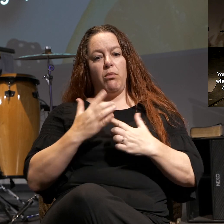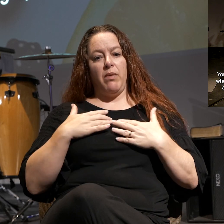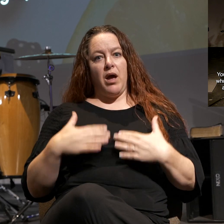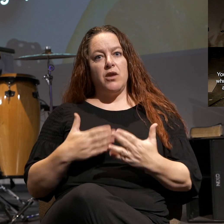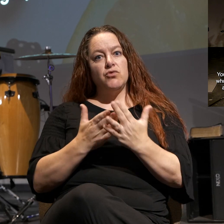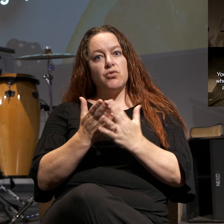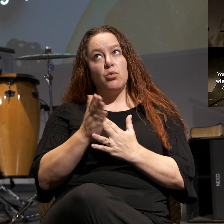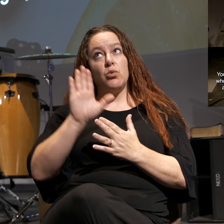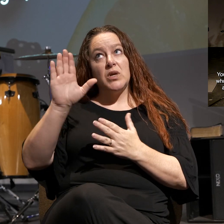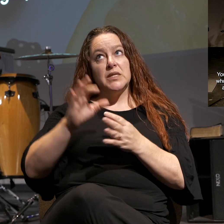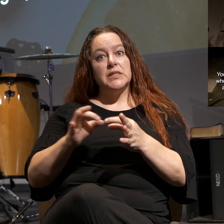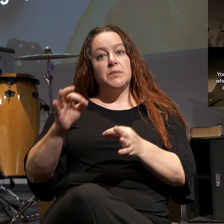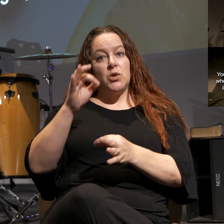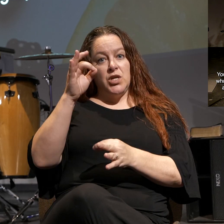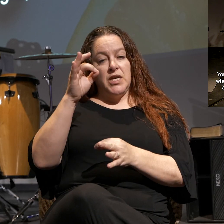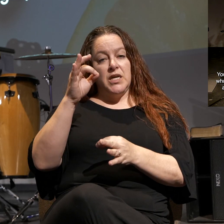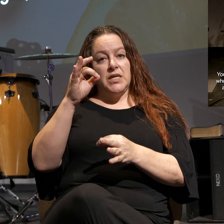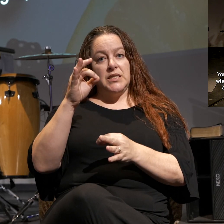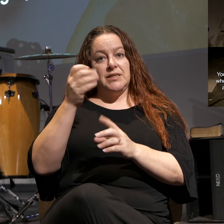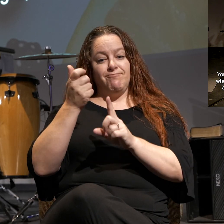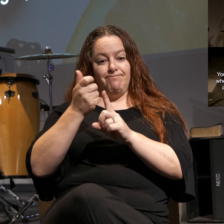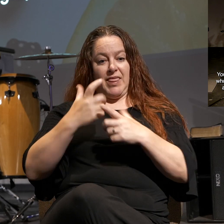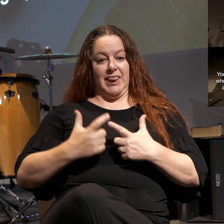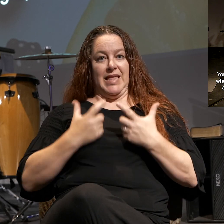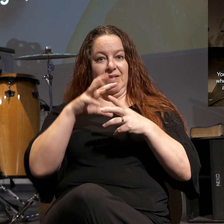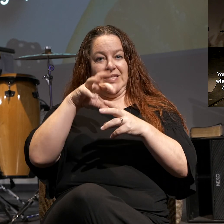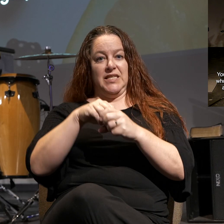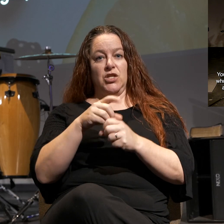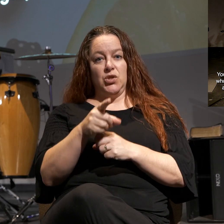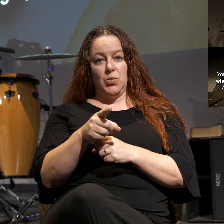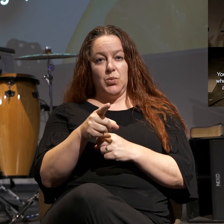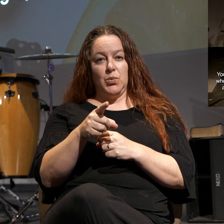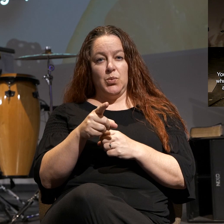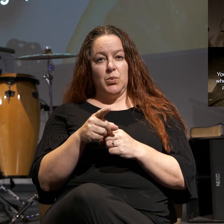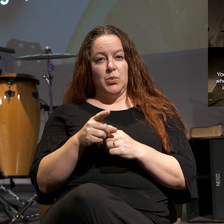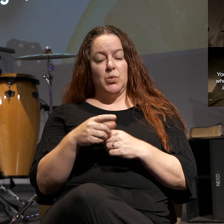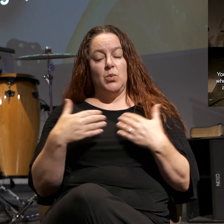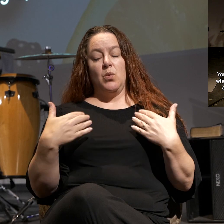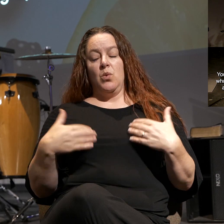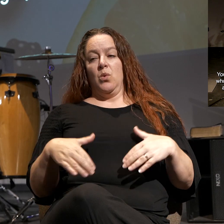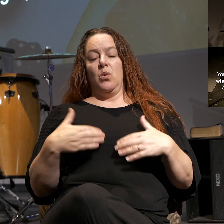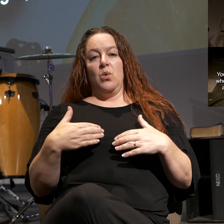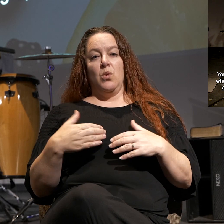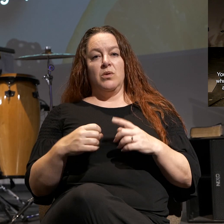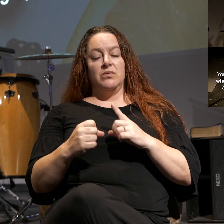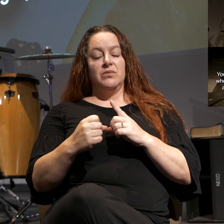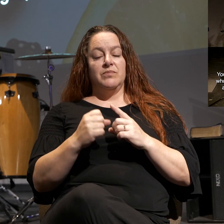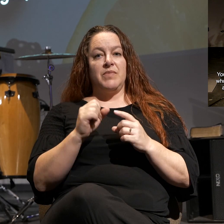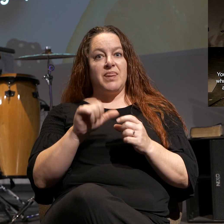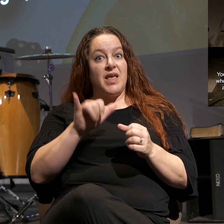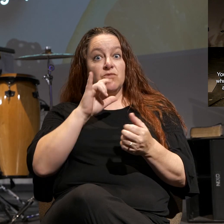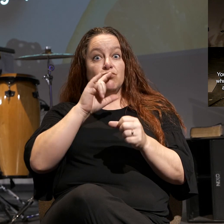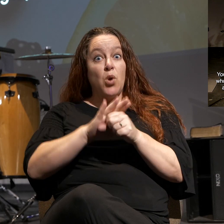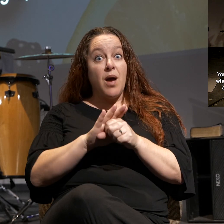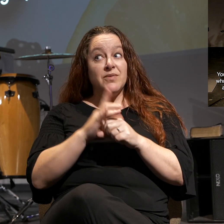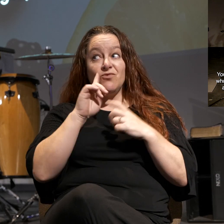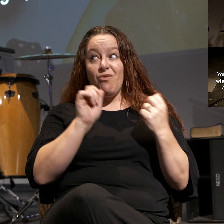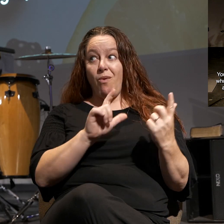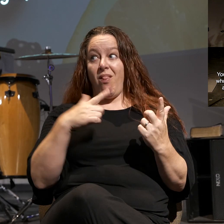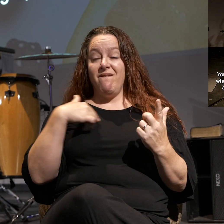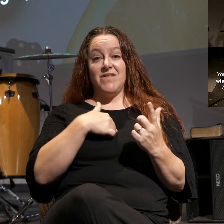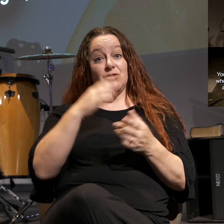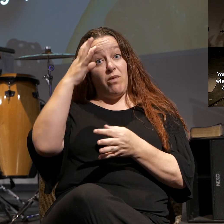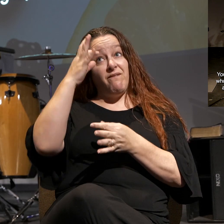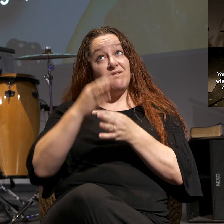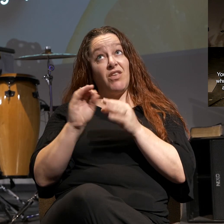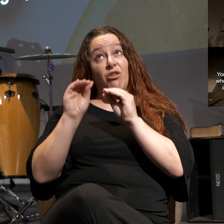through His Spirit who dwells in you. That's powerful. That's a promise for all of us who have put